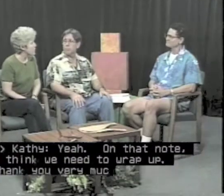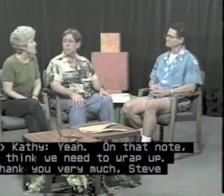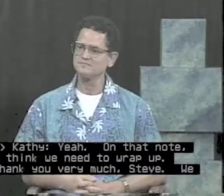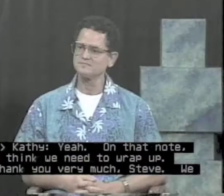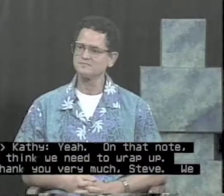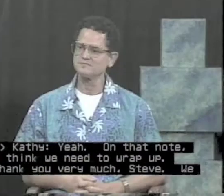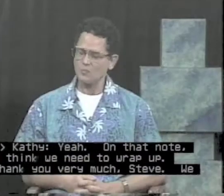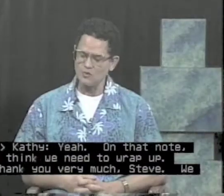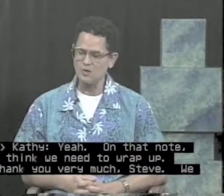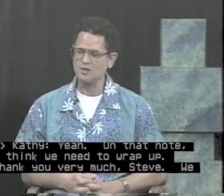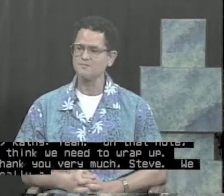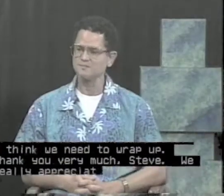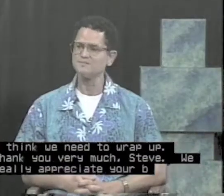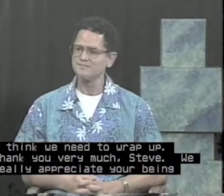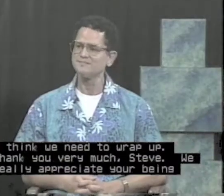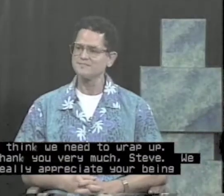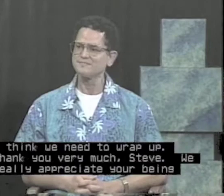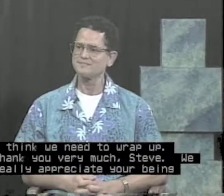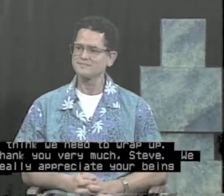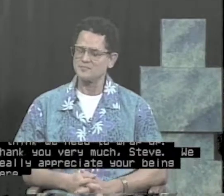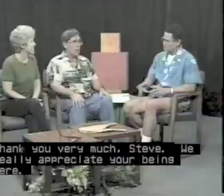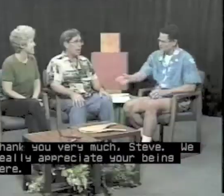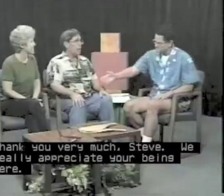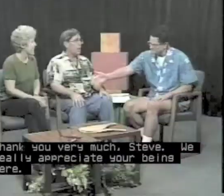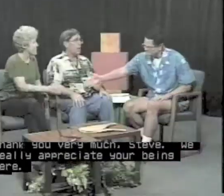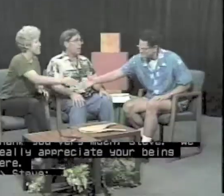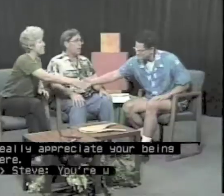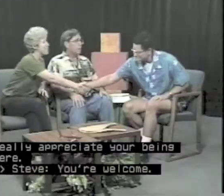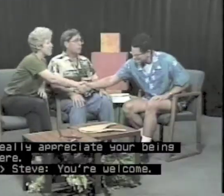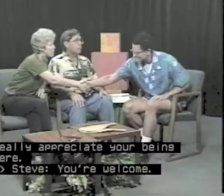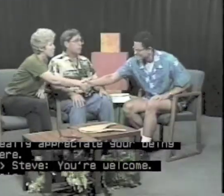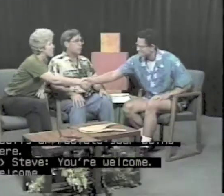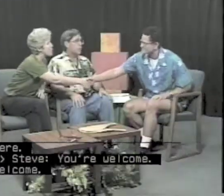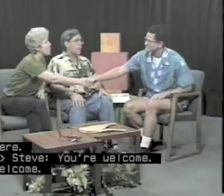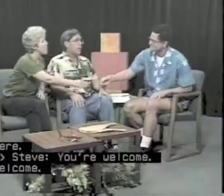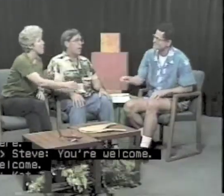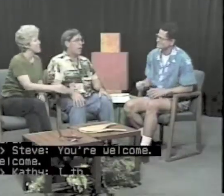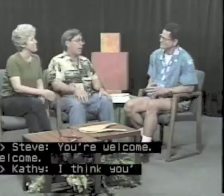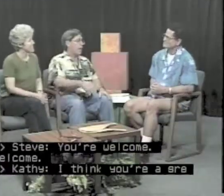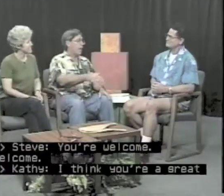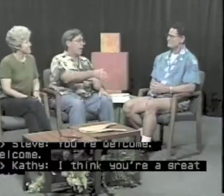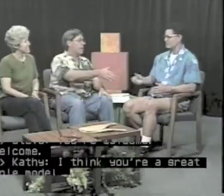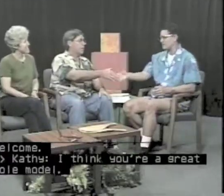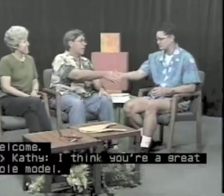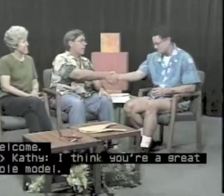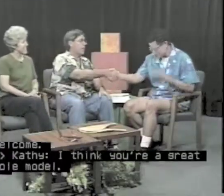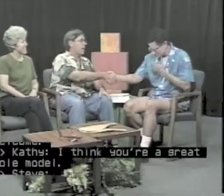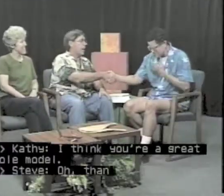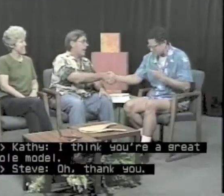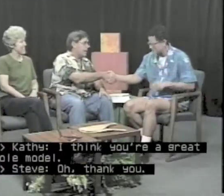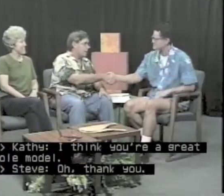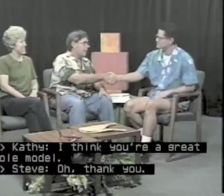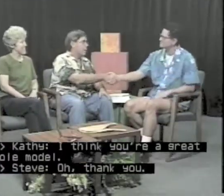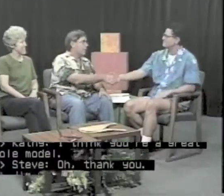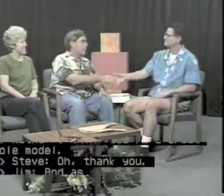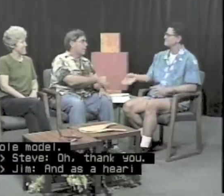much, Steve. You're really appreciate your being here. You're welcome. I think you're a great role model. And as a hearing person,